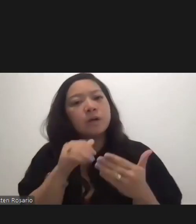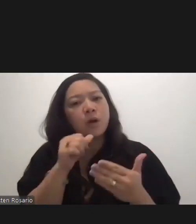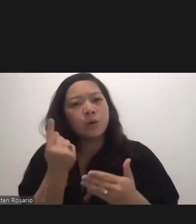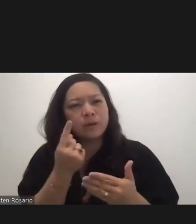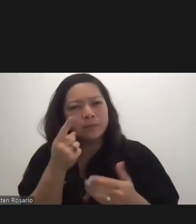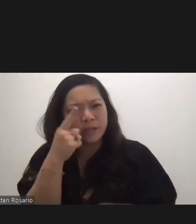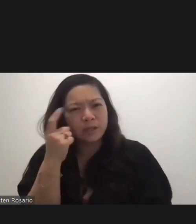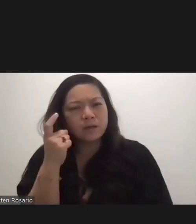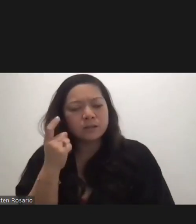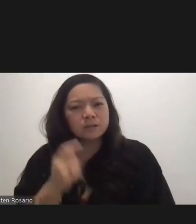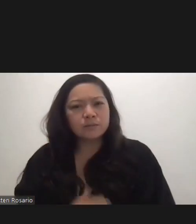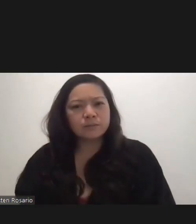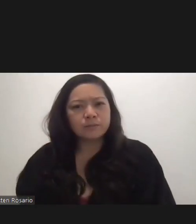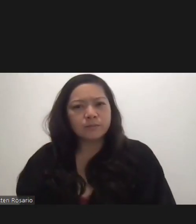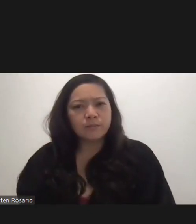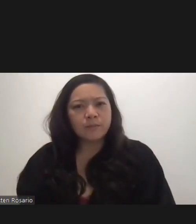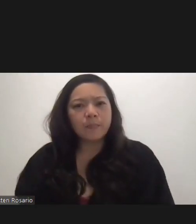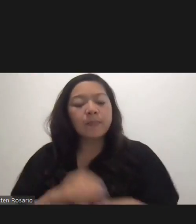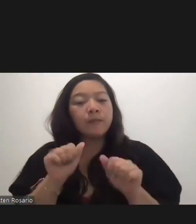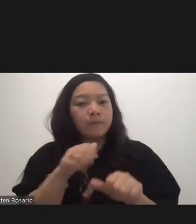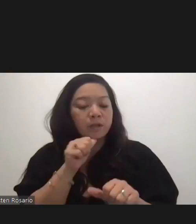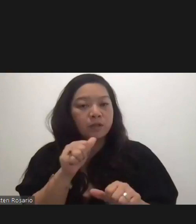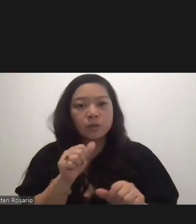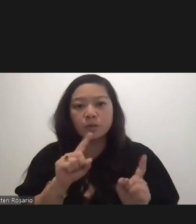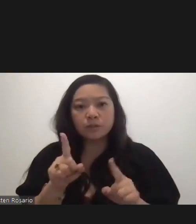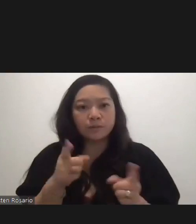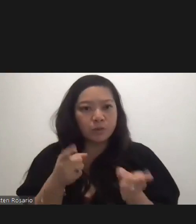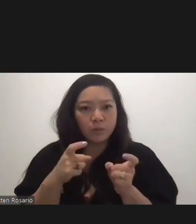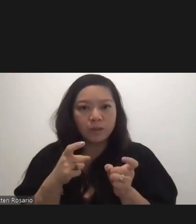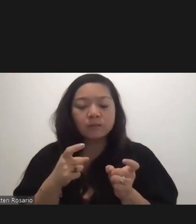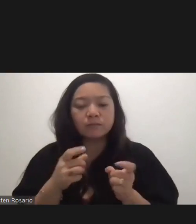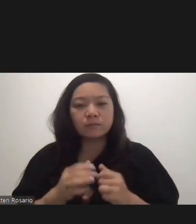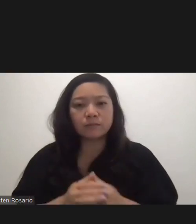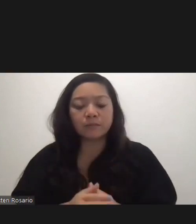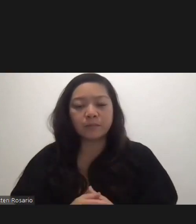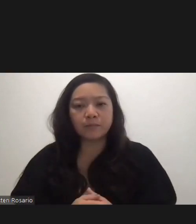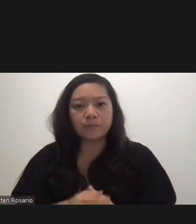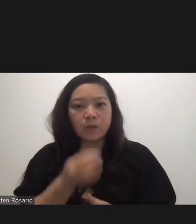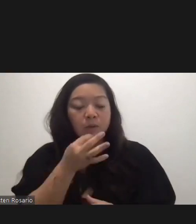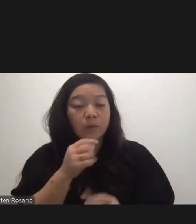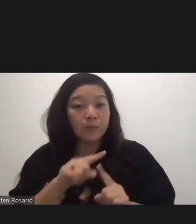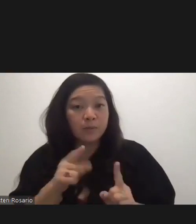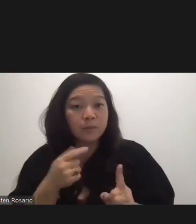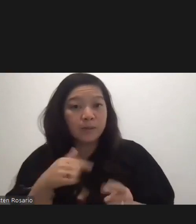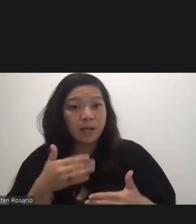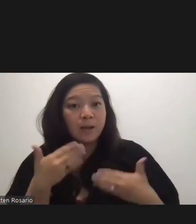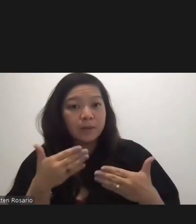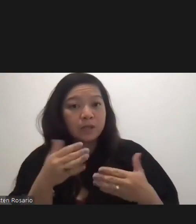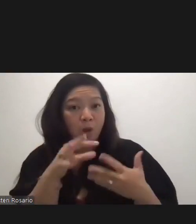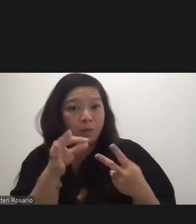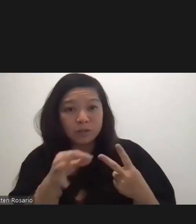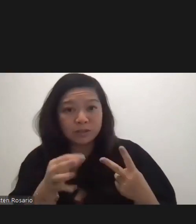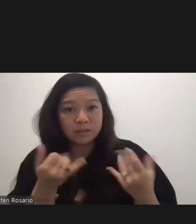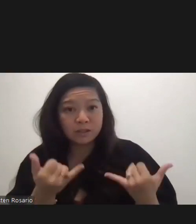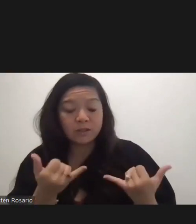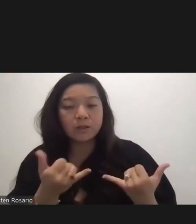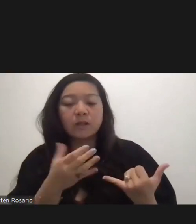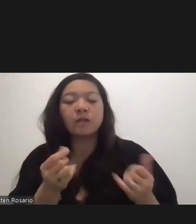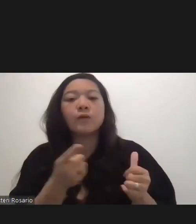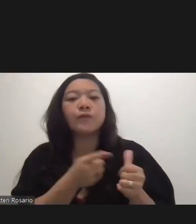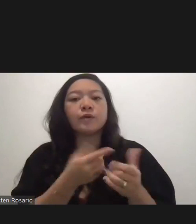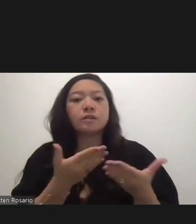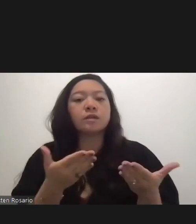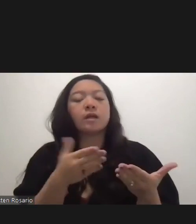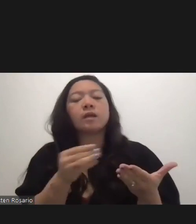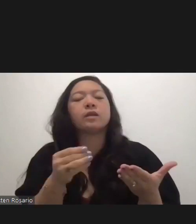available doesn't mean that it's going to be quick and efficient, but just to be happy that the option's there first, first and foremost, and